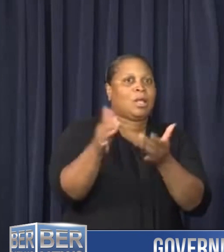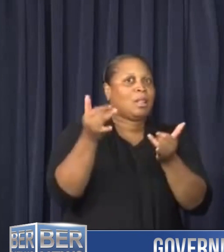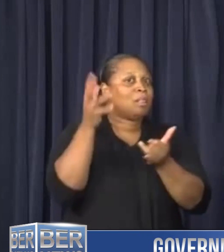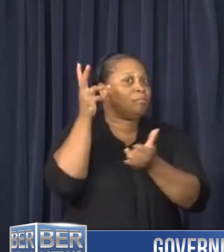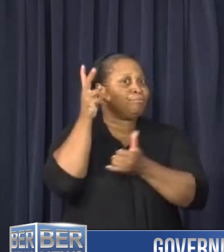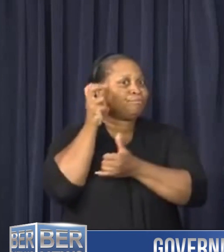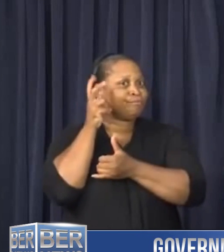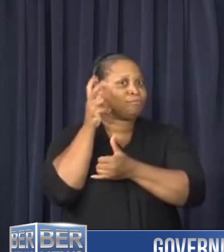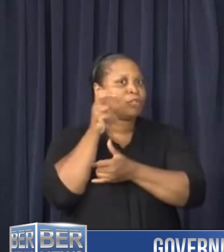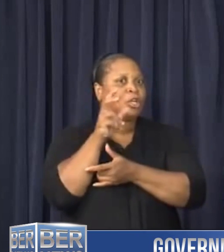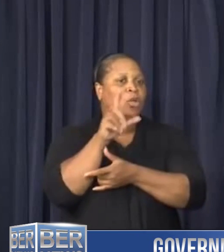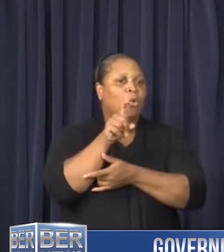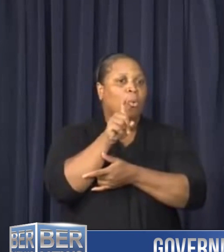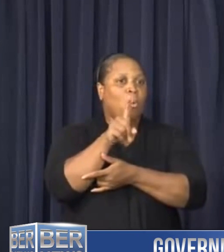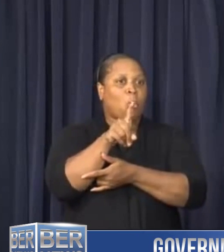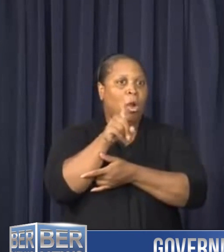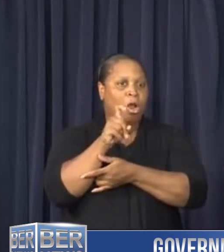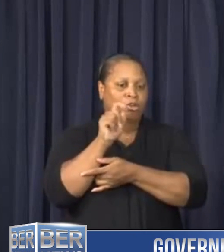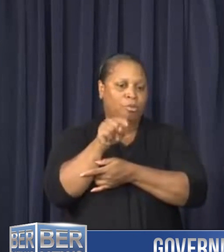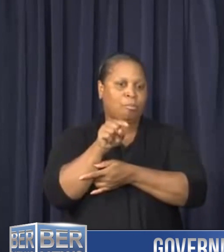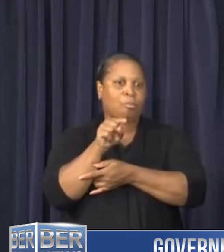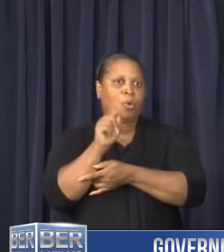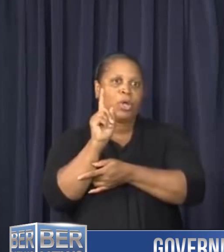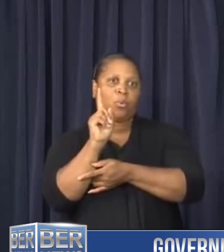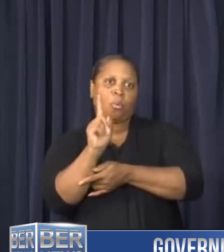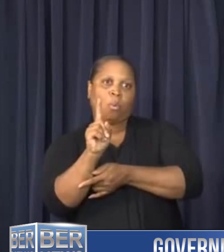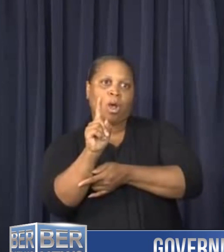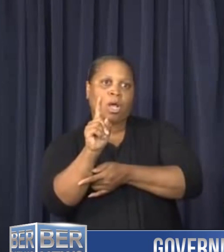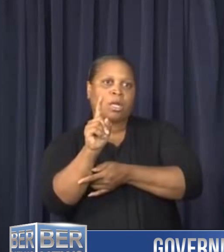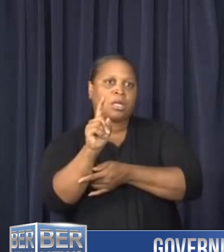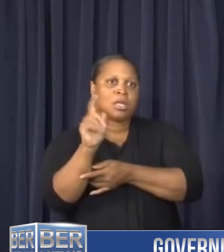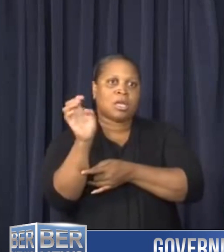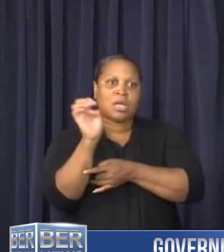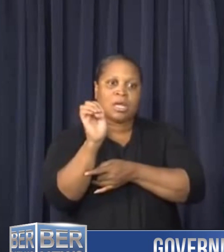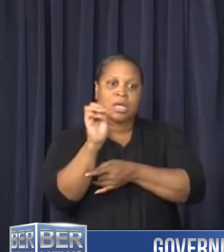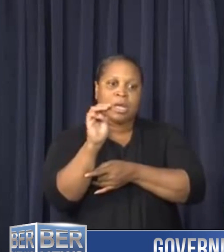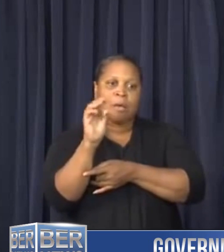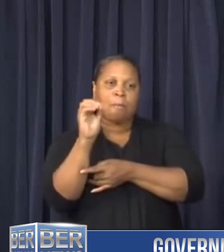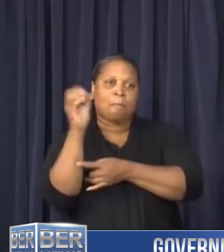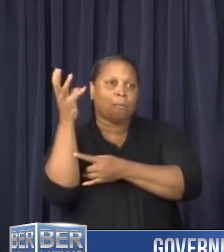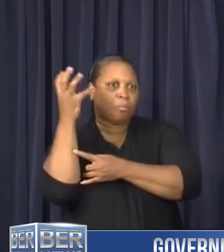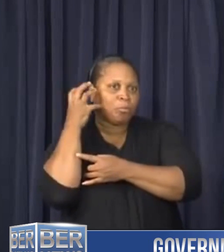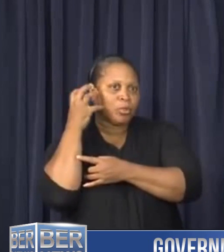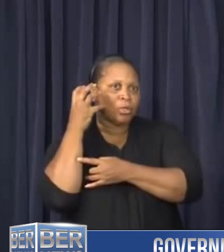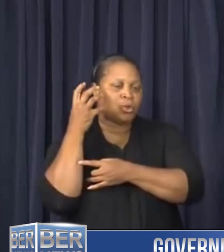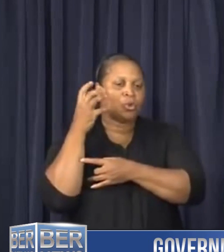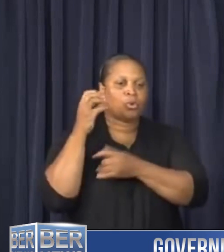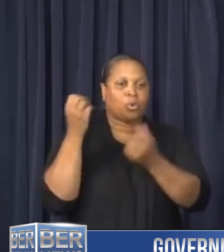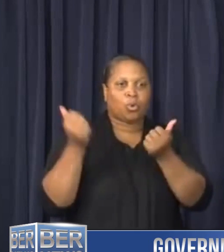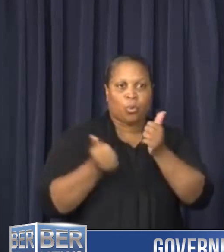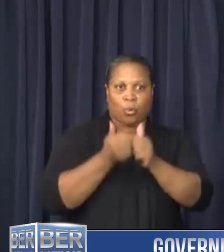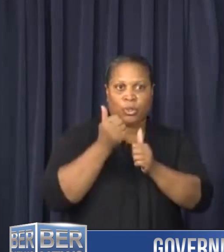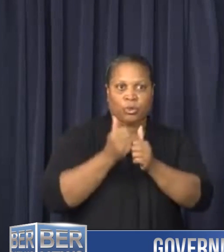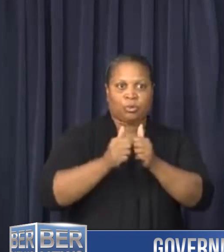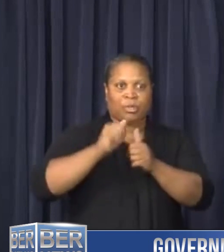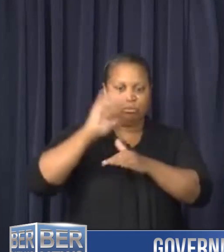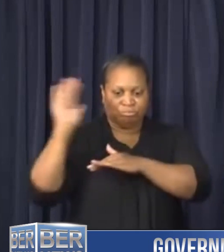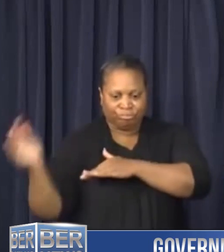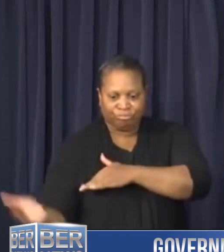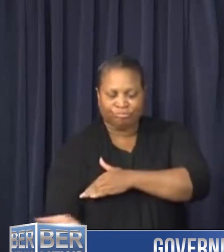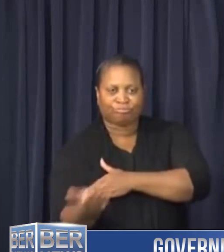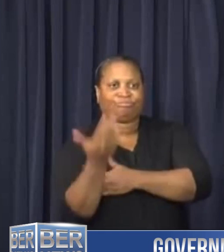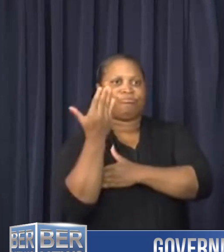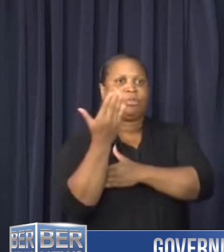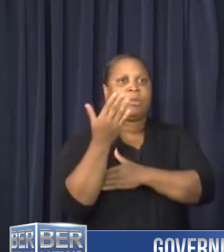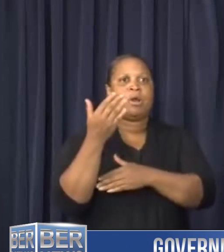100.1, the emergency broadcast station which will be on air throughout tonight into tomorrow to give updates.